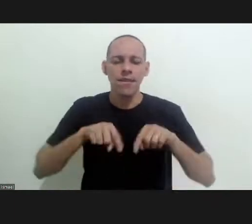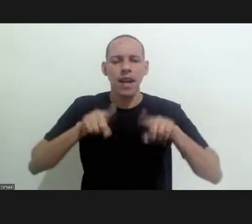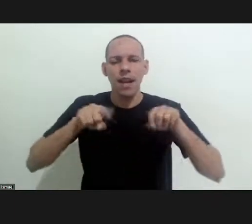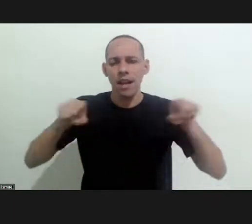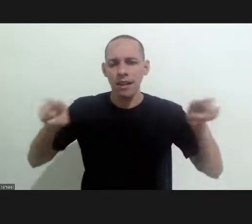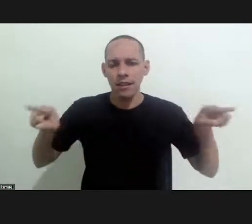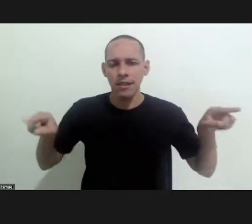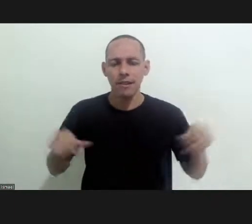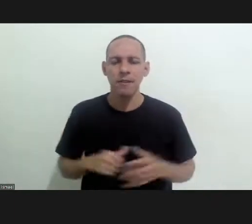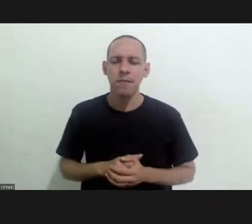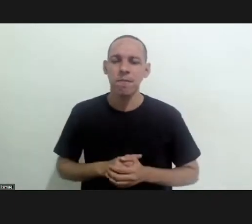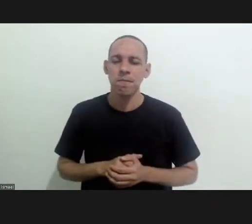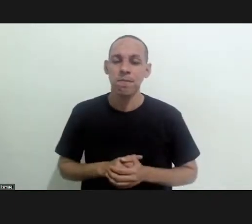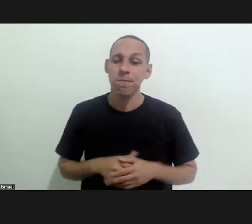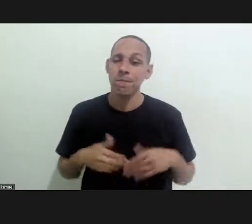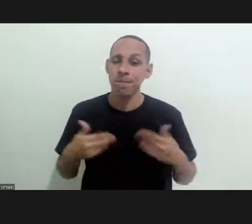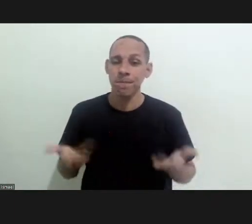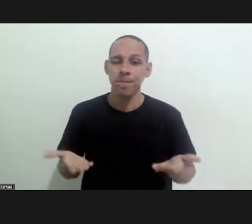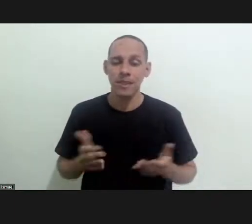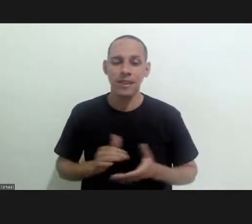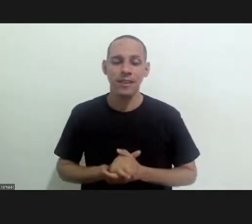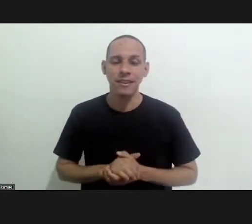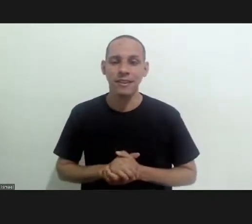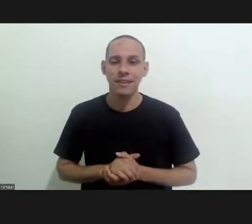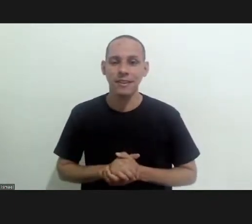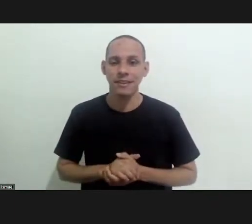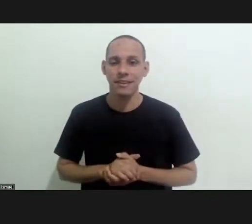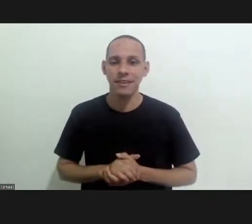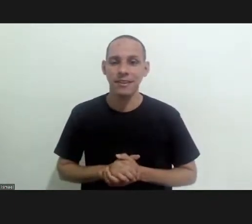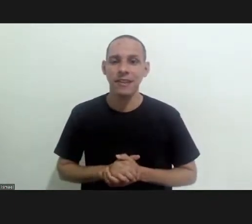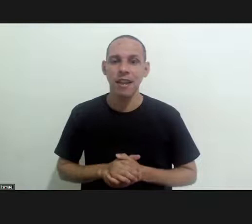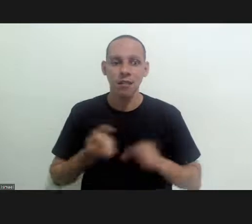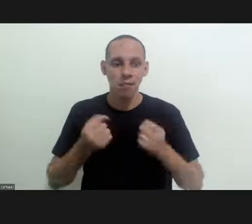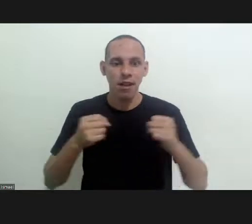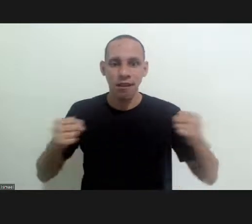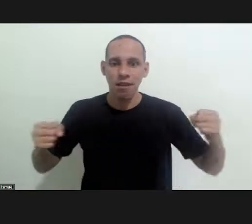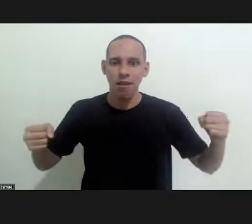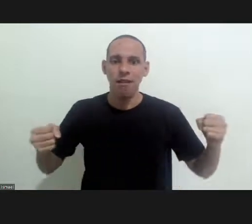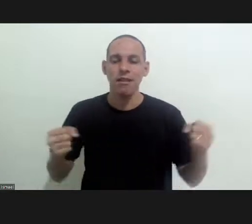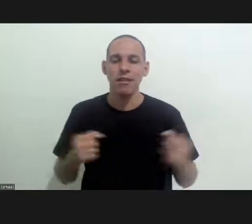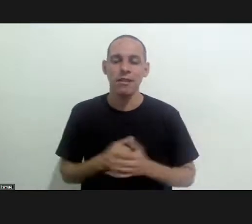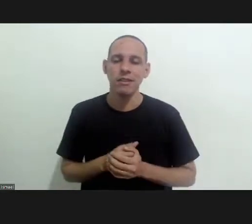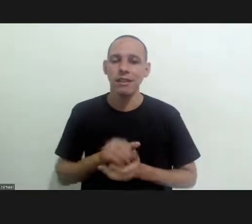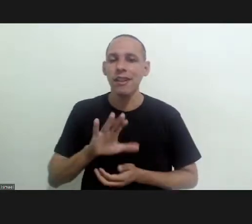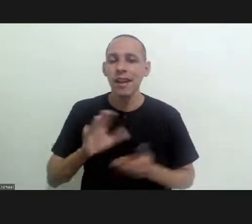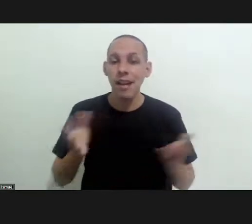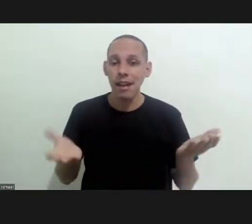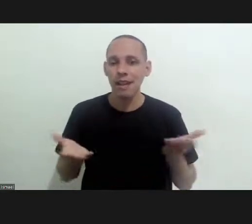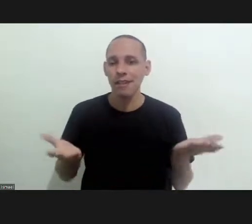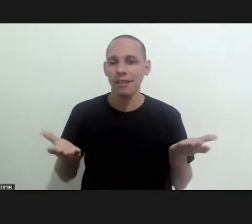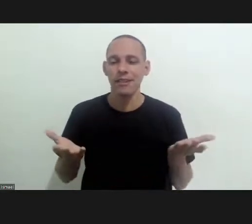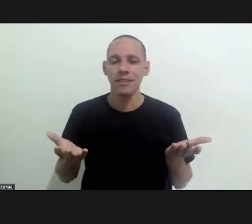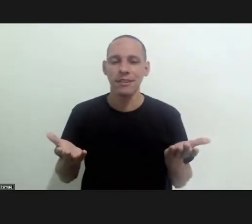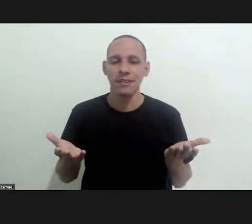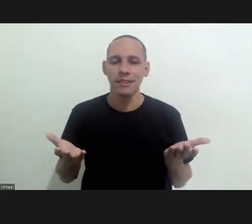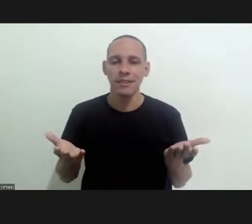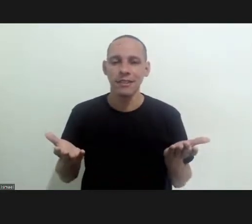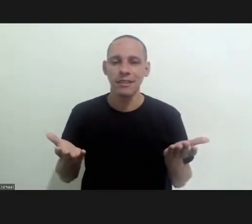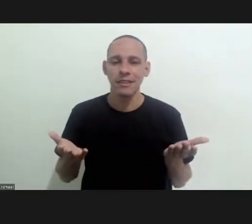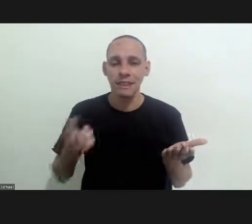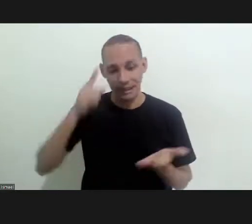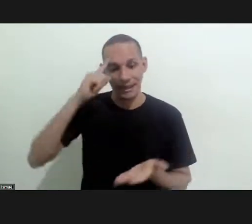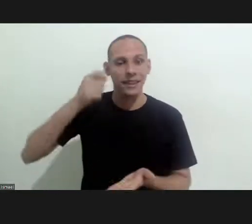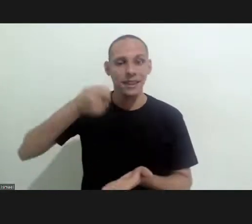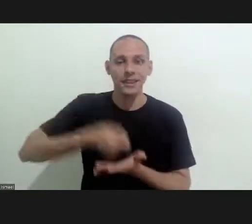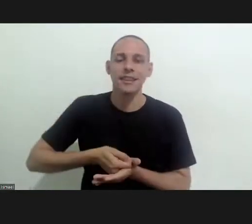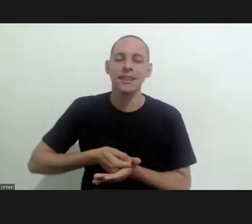different variables so much so that it is still something very broad but at least now there